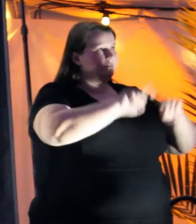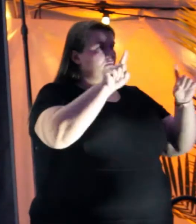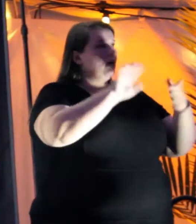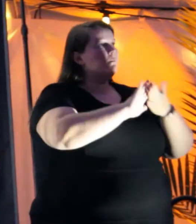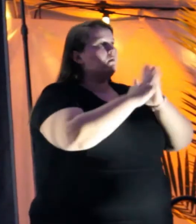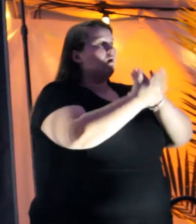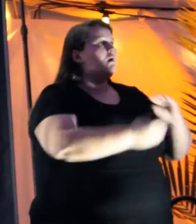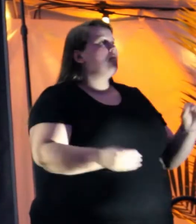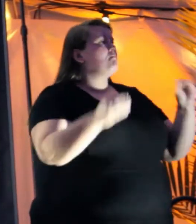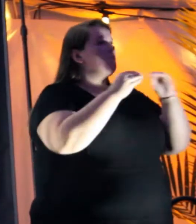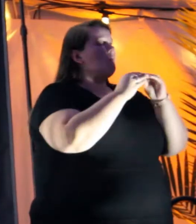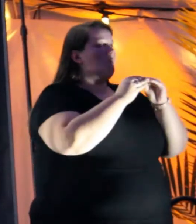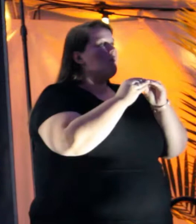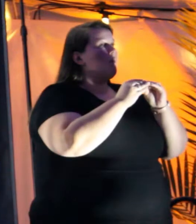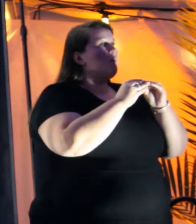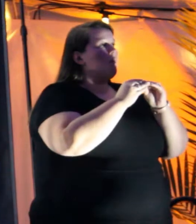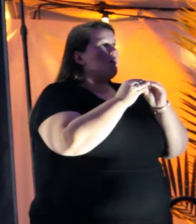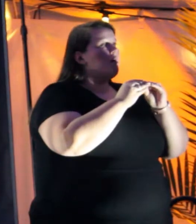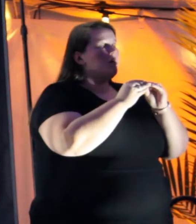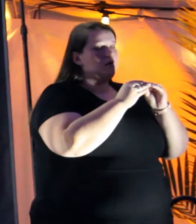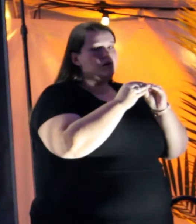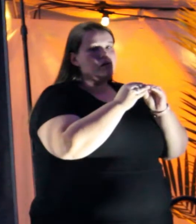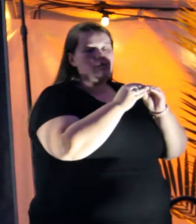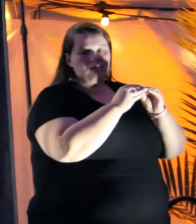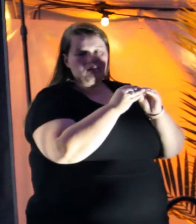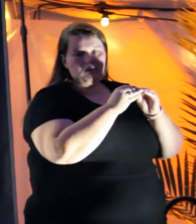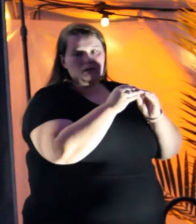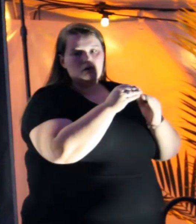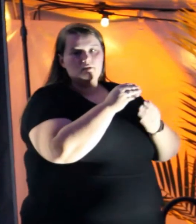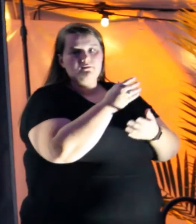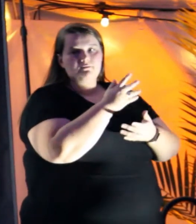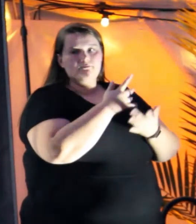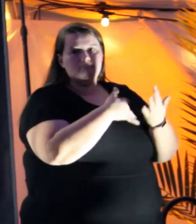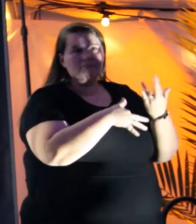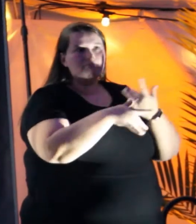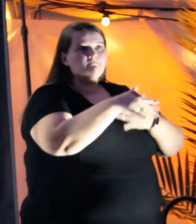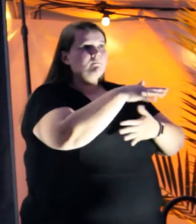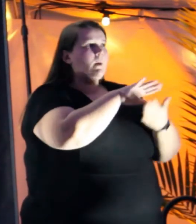more connectable as individuals and as communities. you.